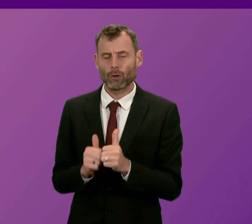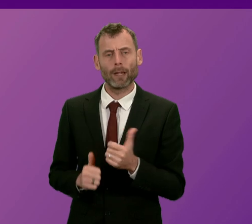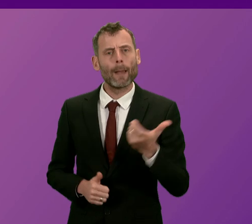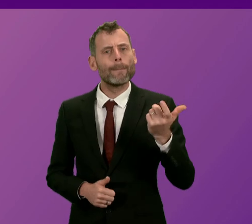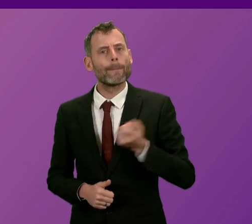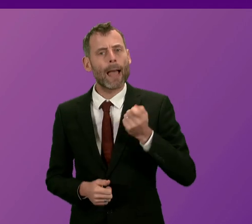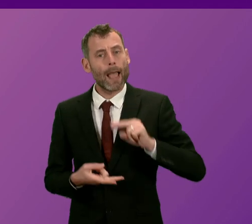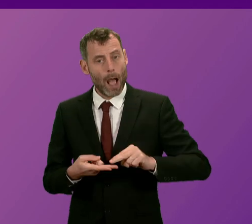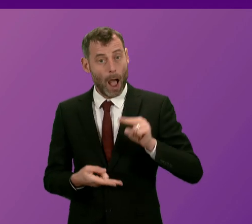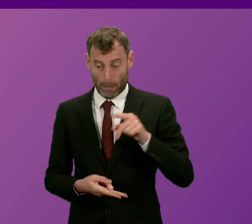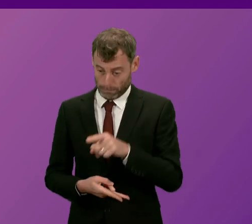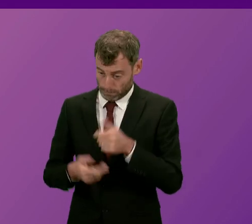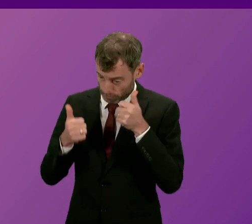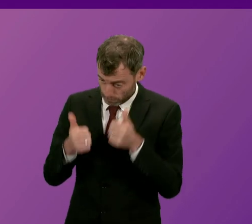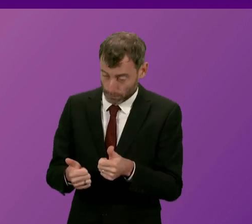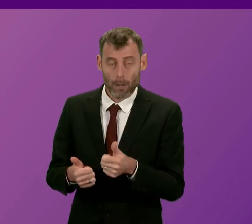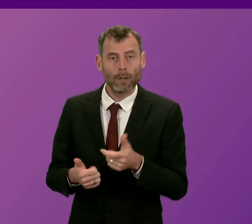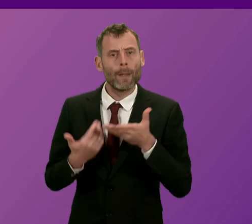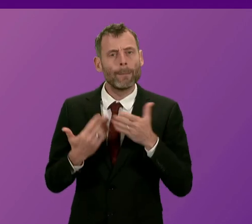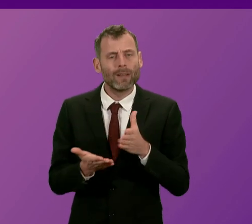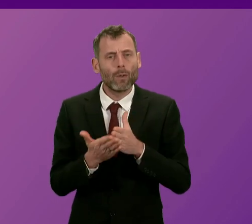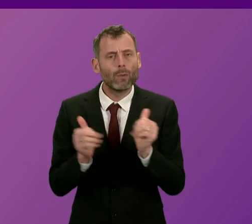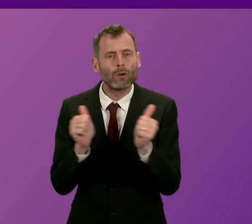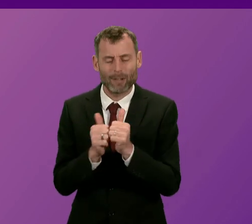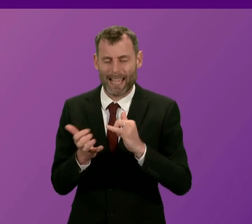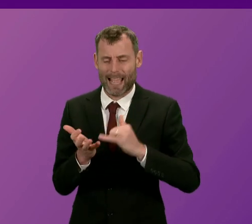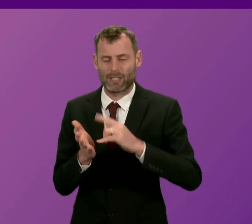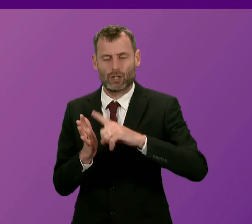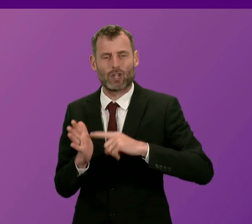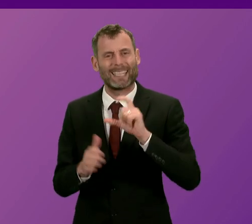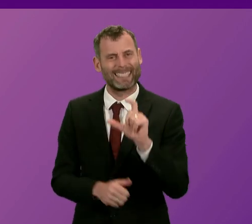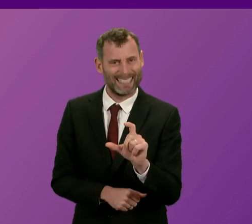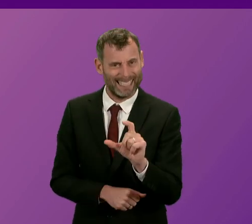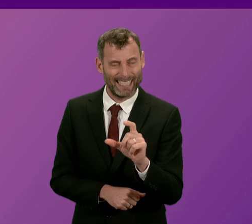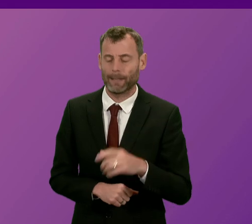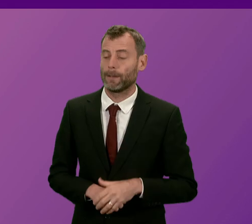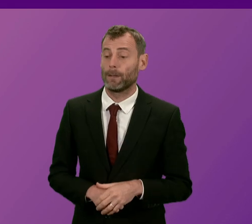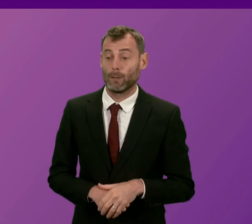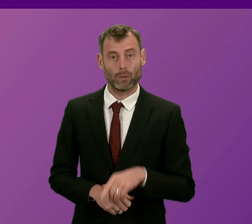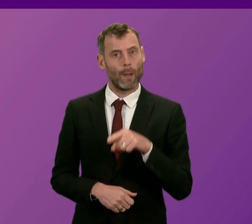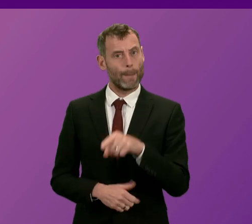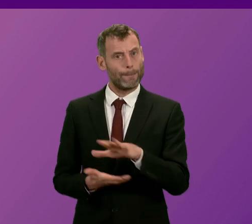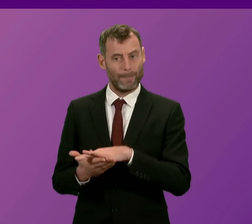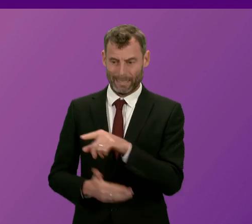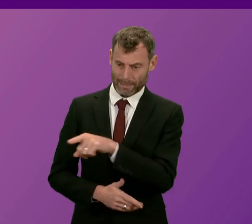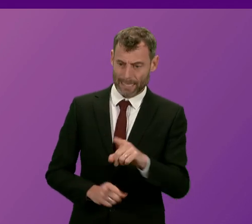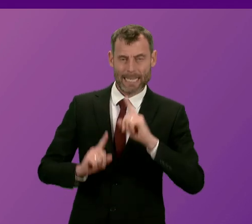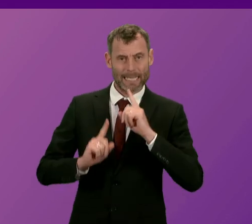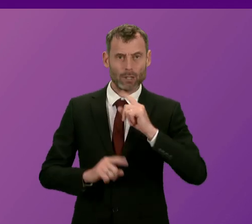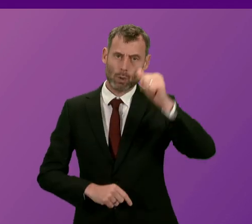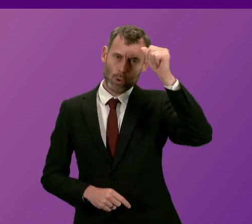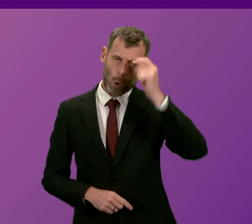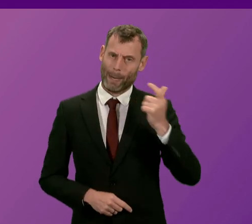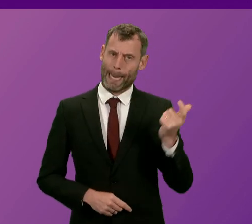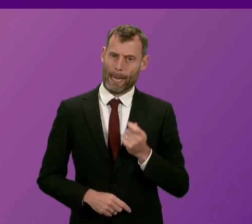has been made through the SGNC and that provides further stability for the teaching profession which